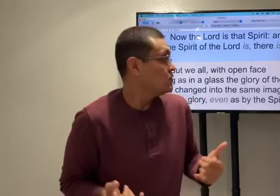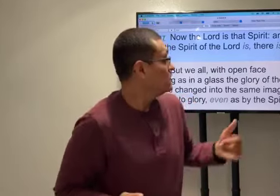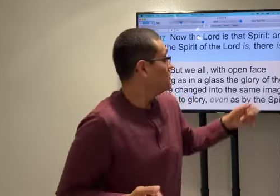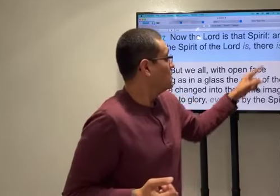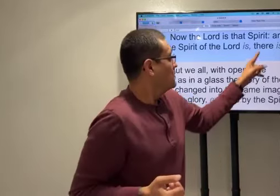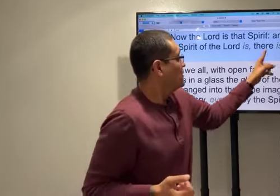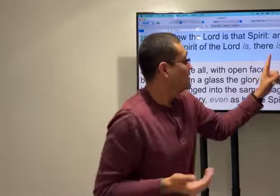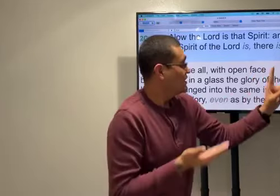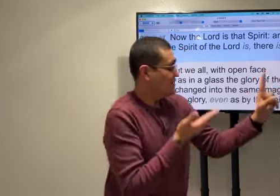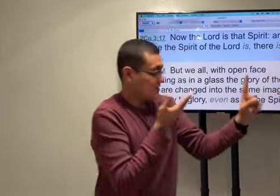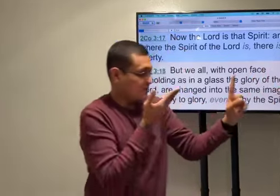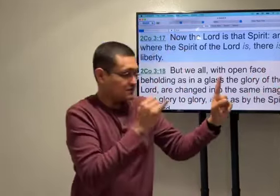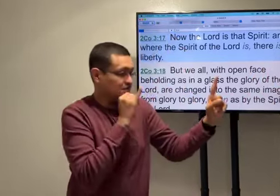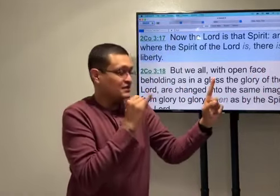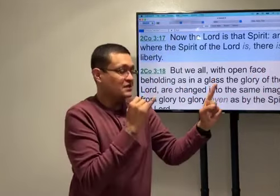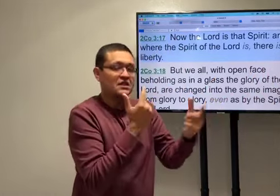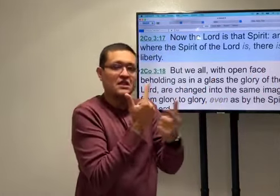So the spirit of the Lord is here now. Right?